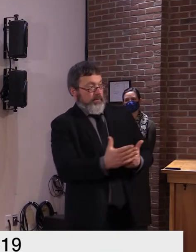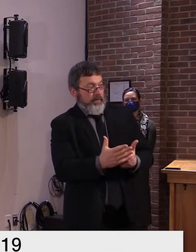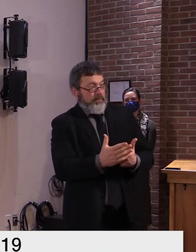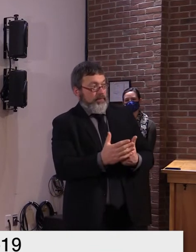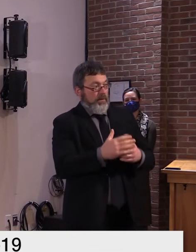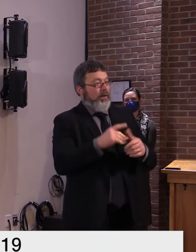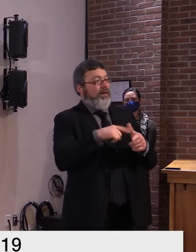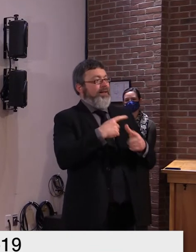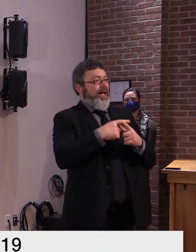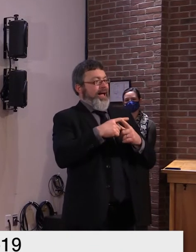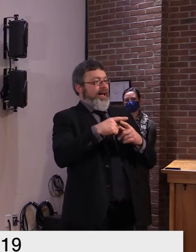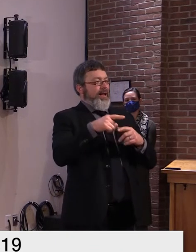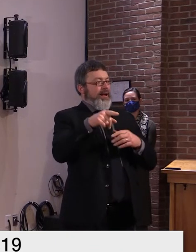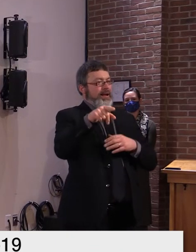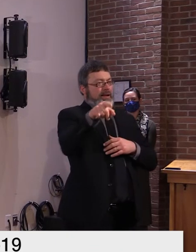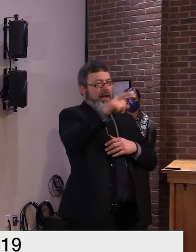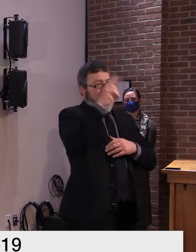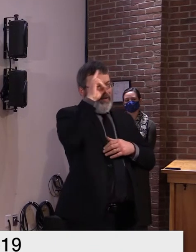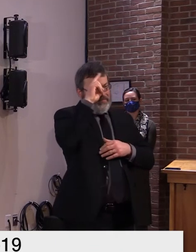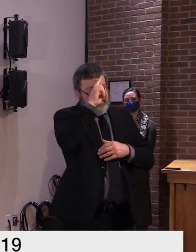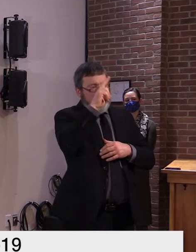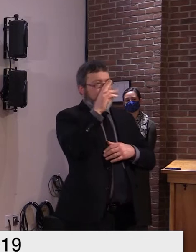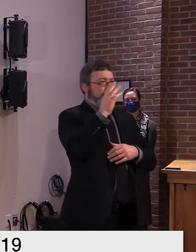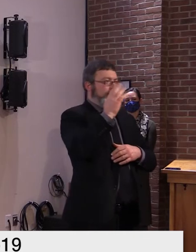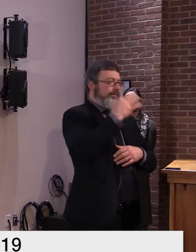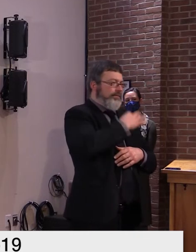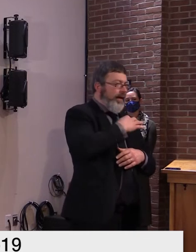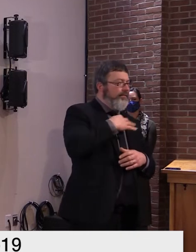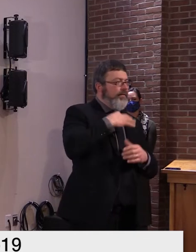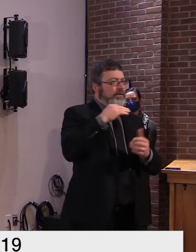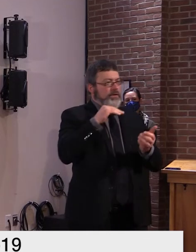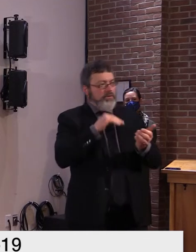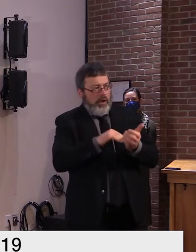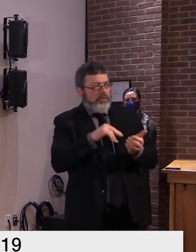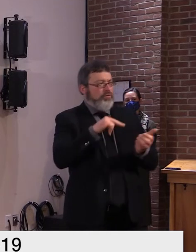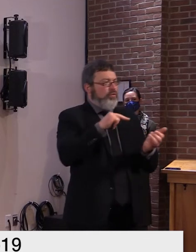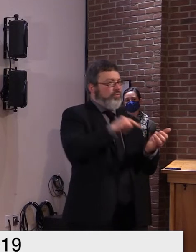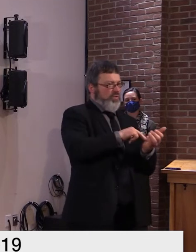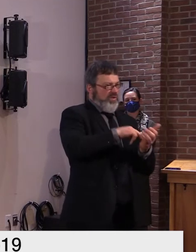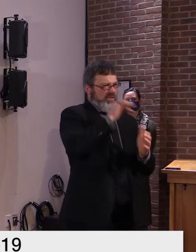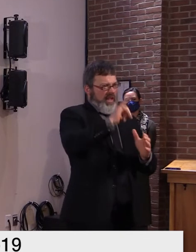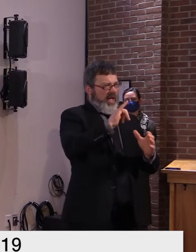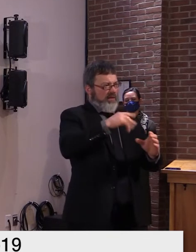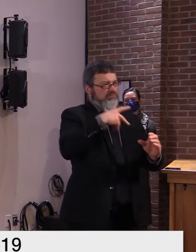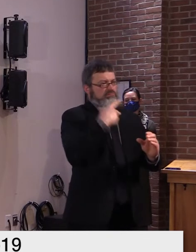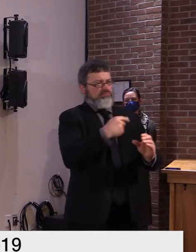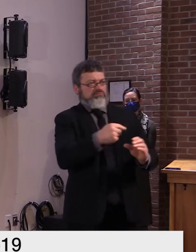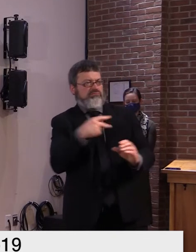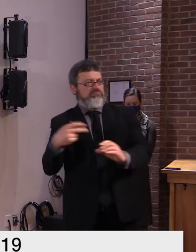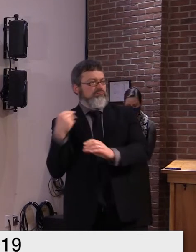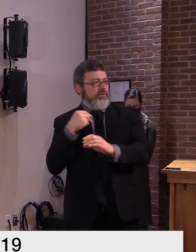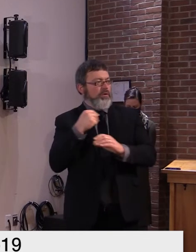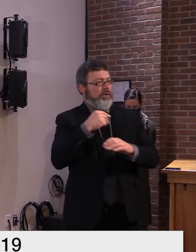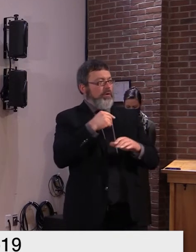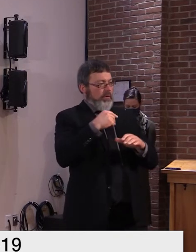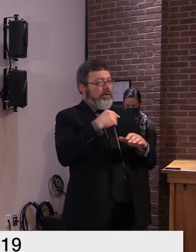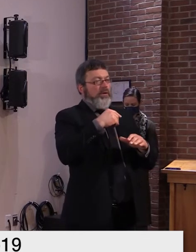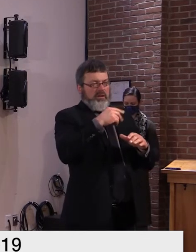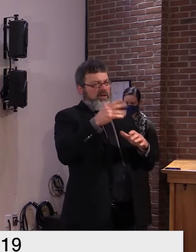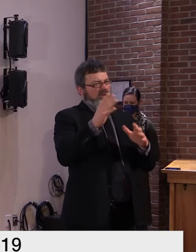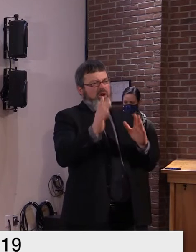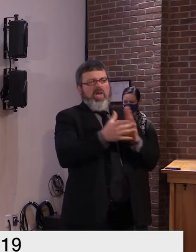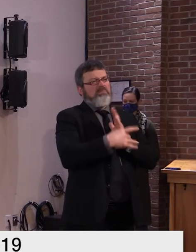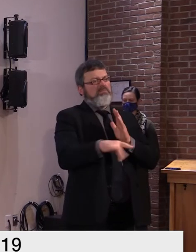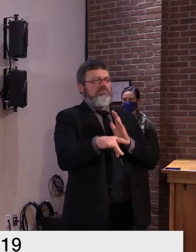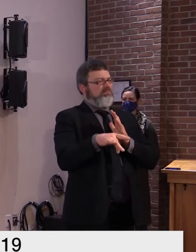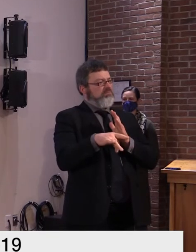in this whole vaccination effort and when you come down to it it's one thing for the state to say